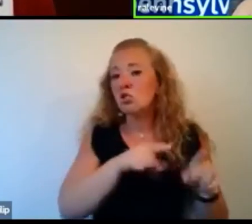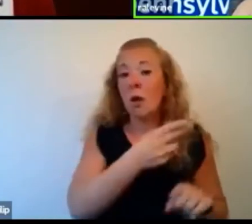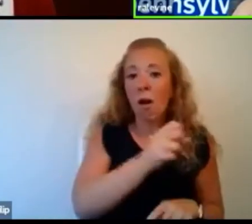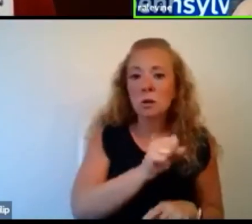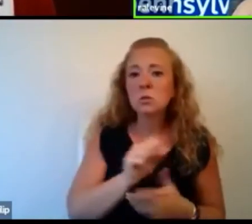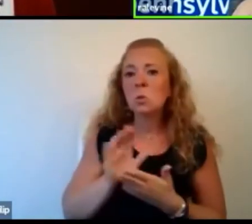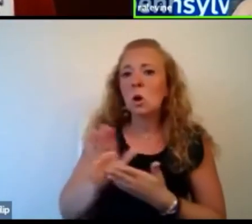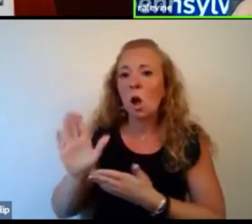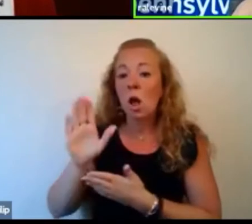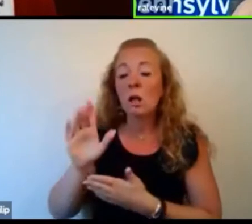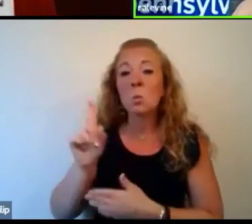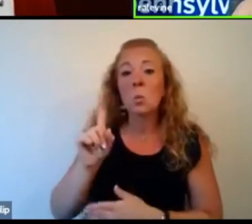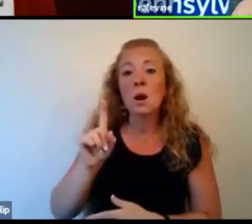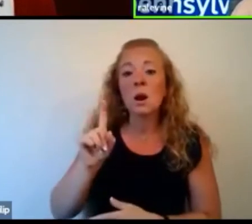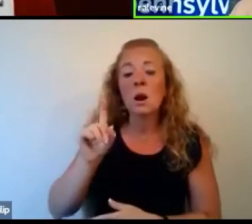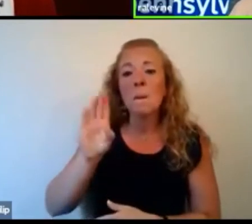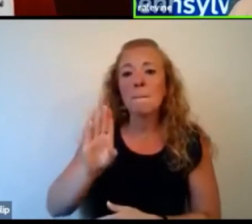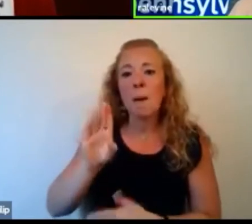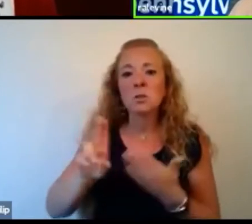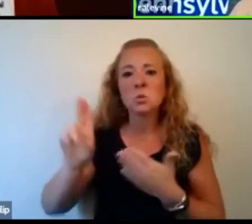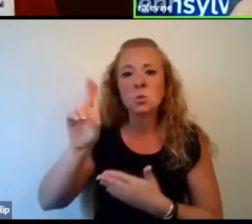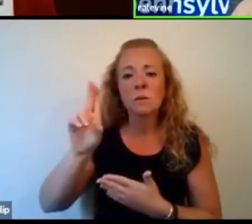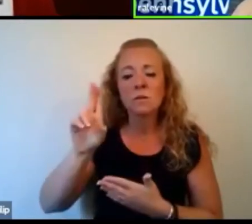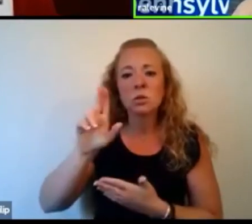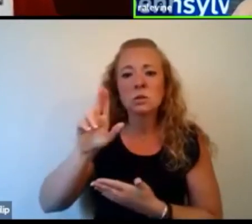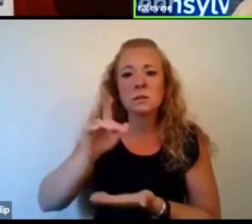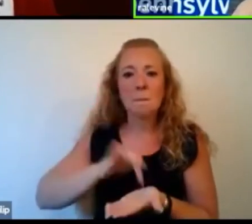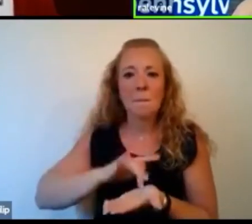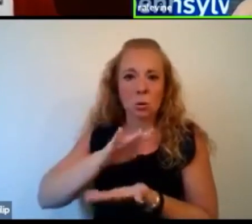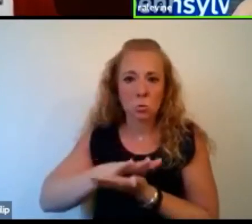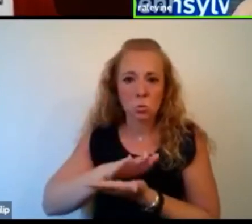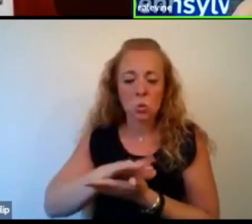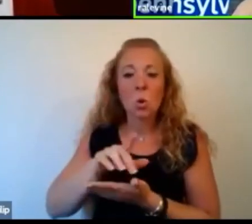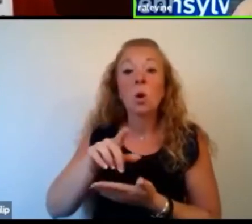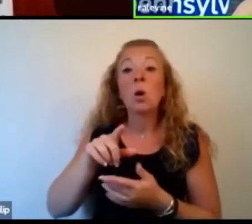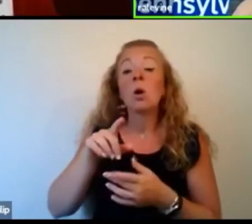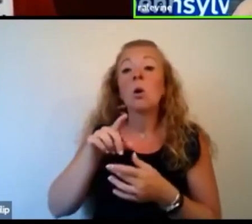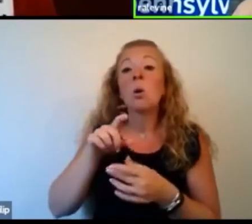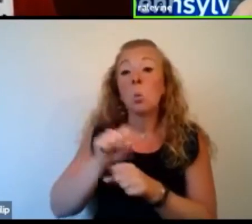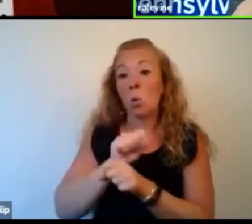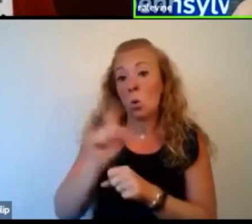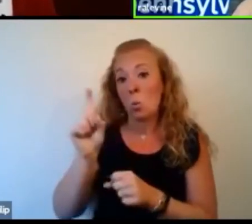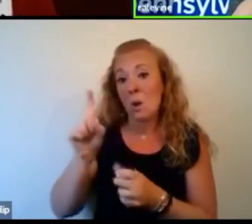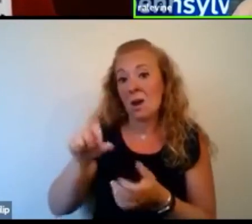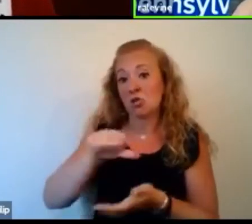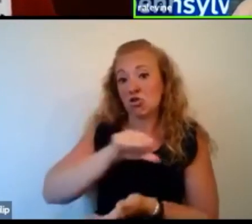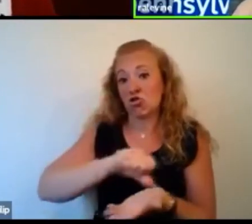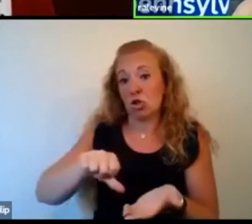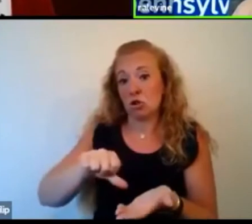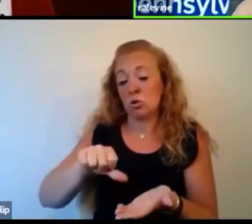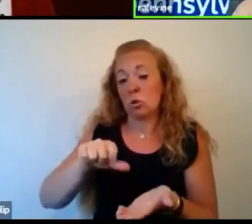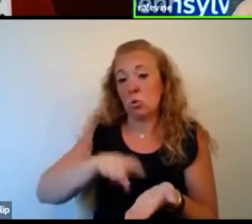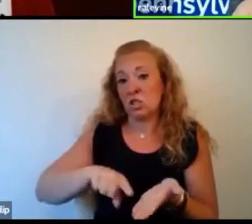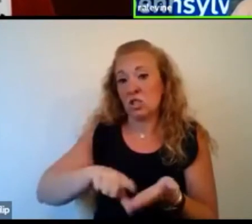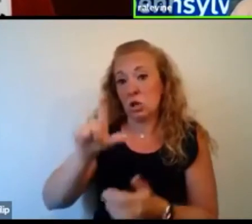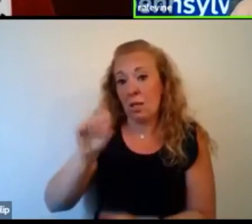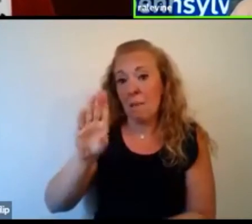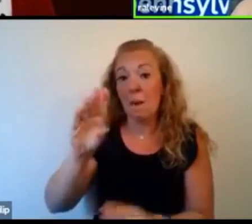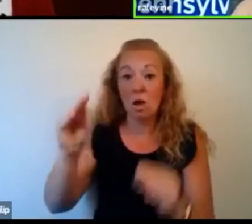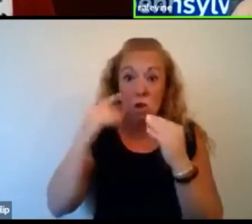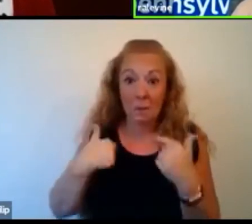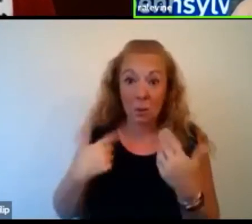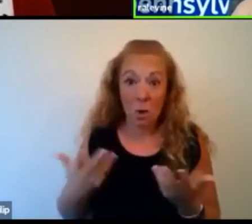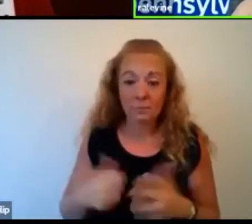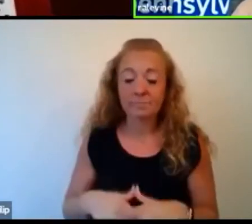years at the Boston university school of medicine, uh, and did surgical work in a surgical research lab, which taught me two things. Uh,